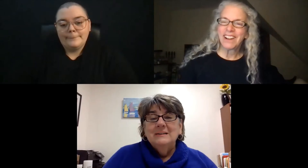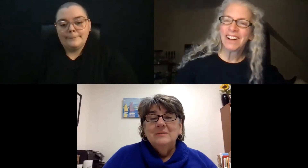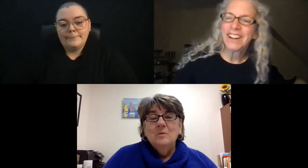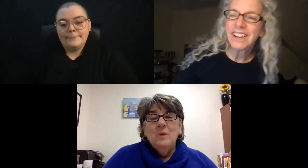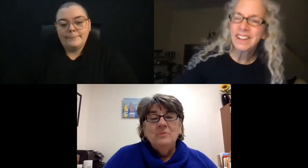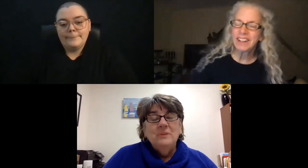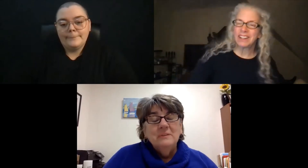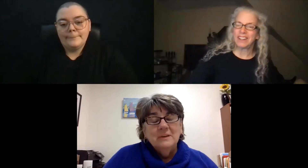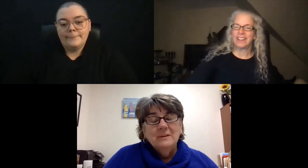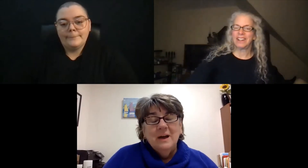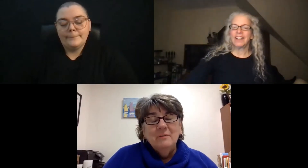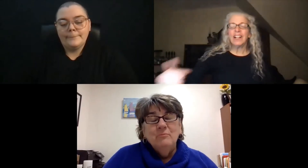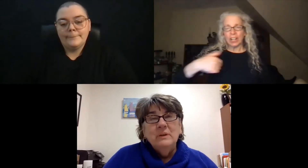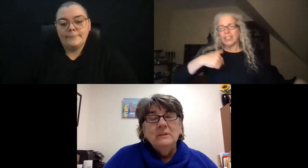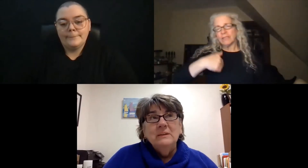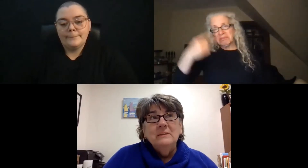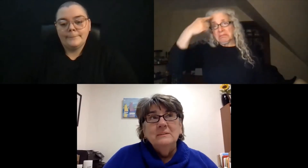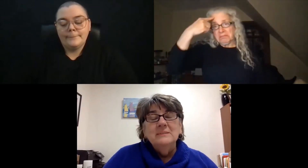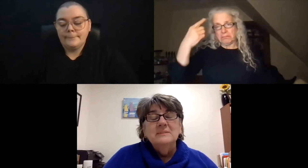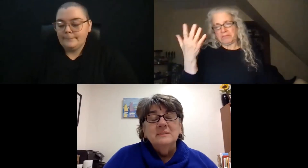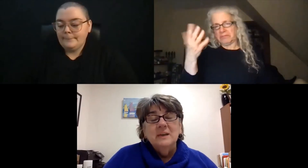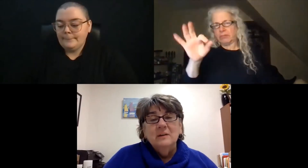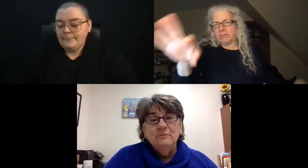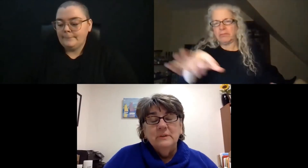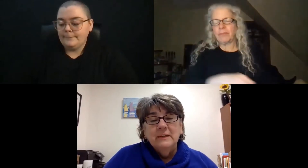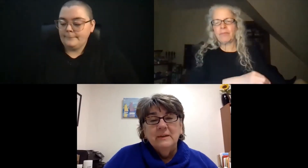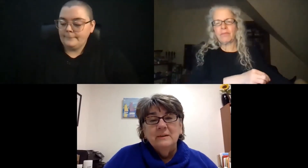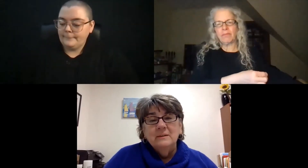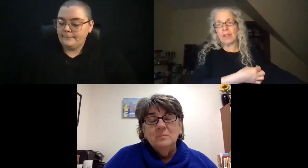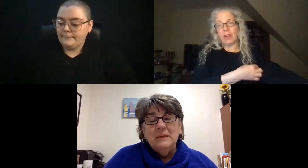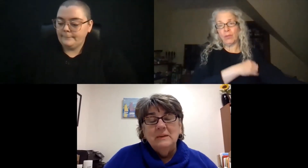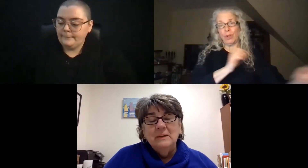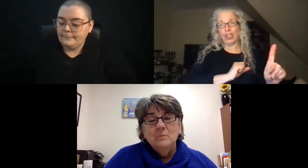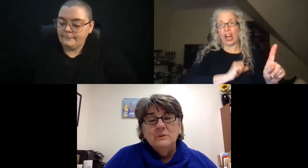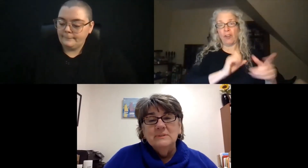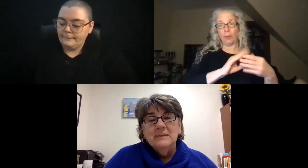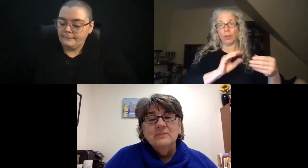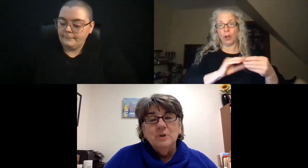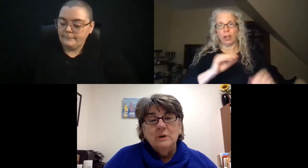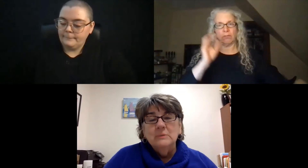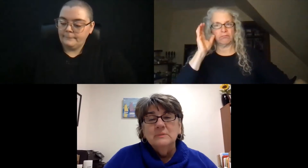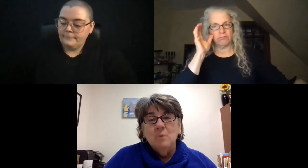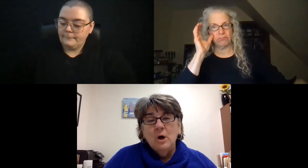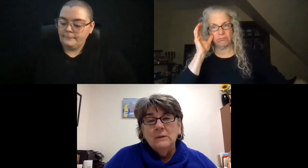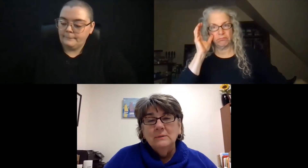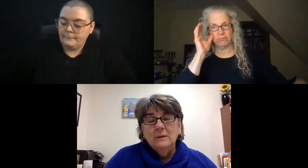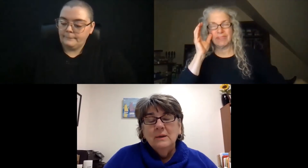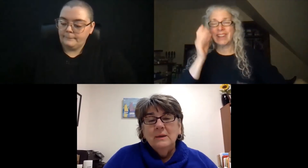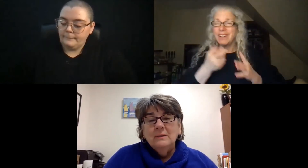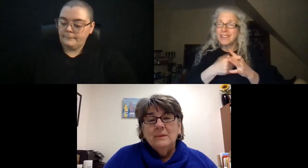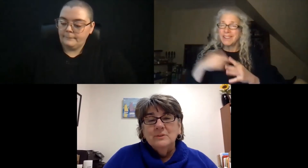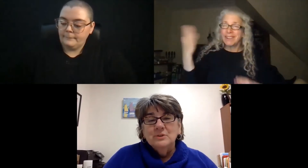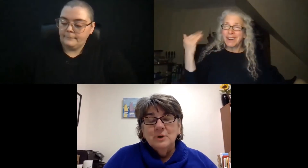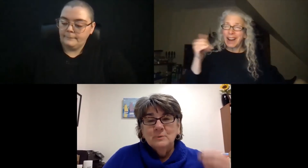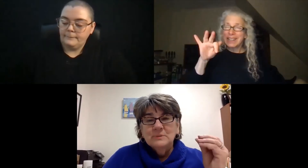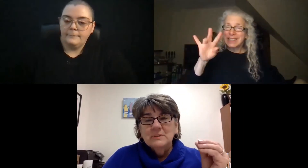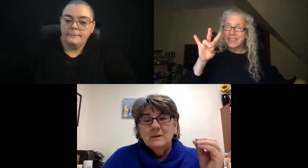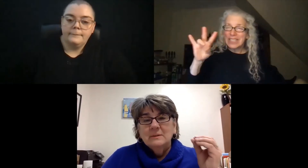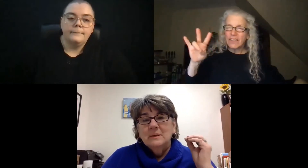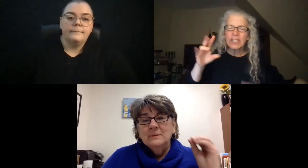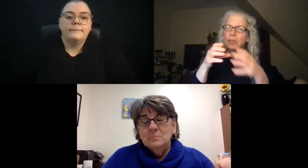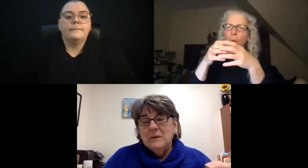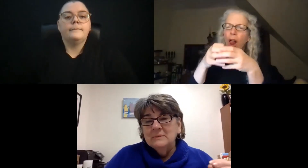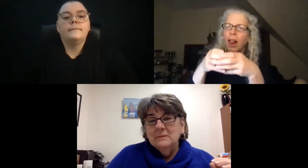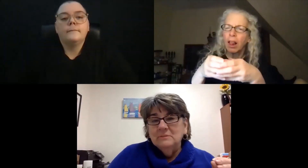Well, one thing that I really listened carefully in the beginning was they started small. They chose